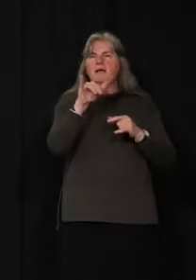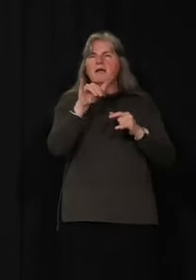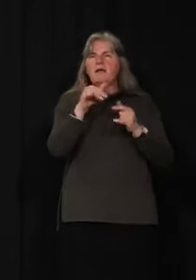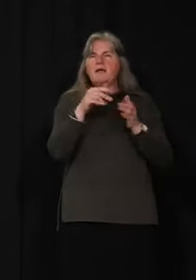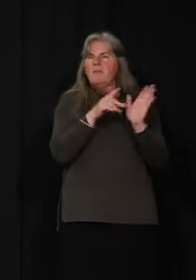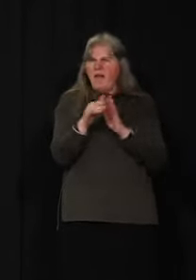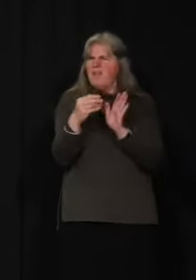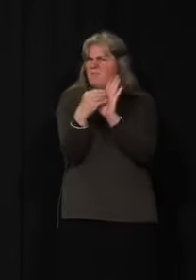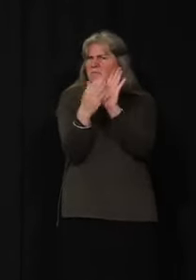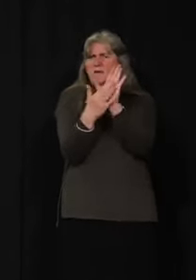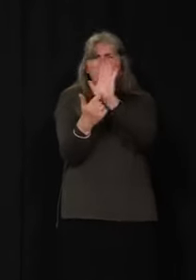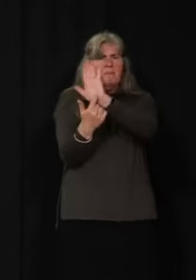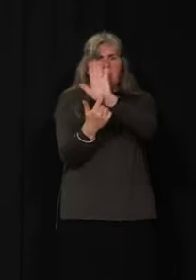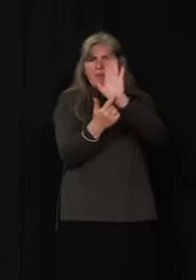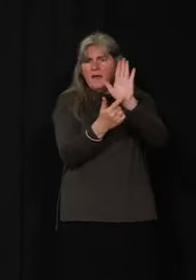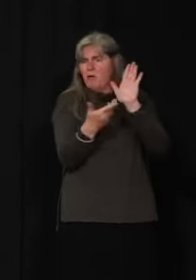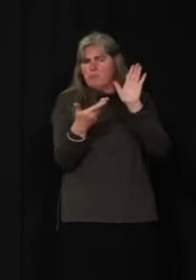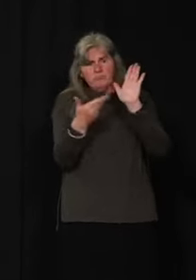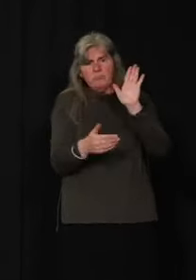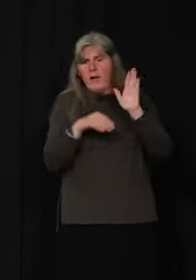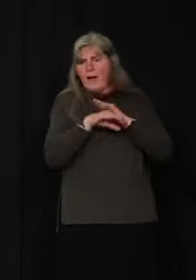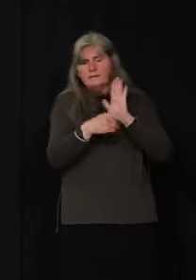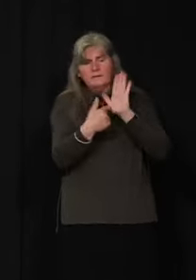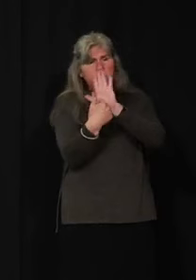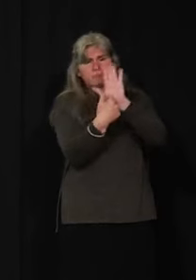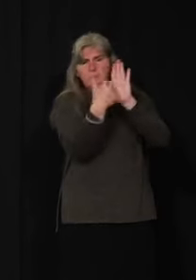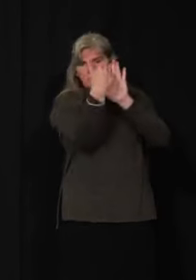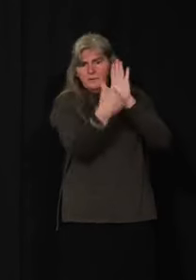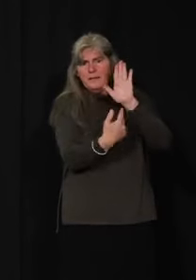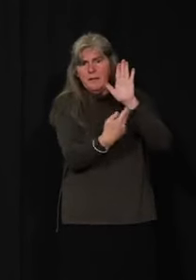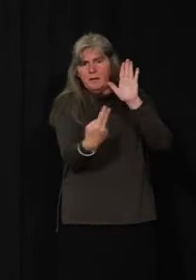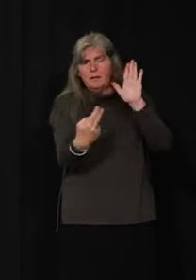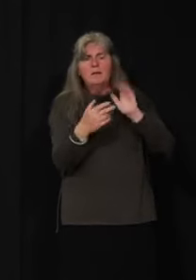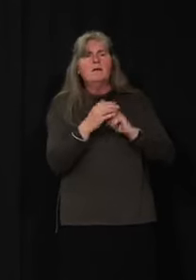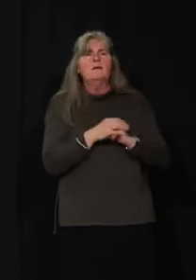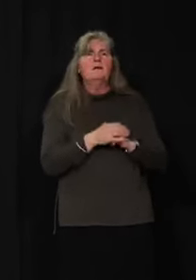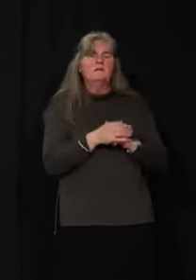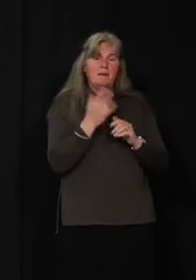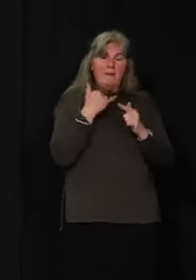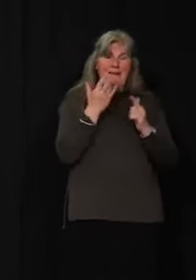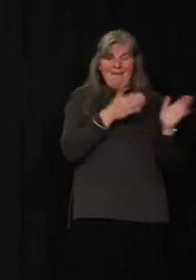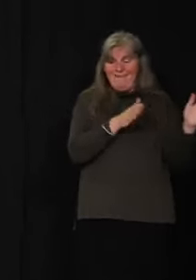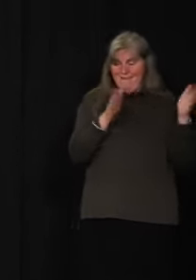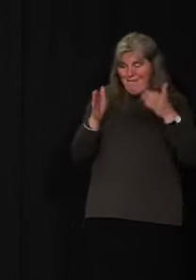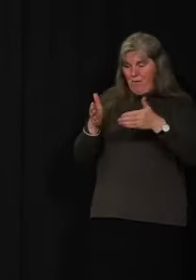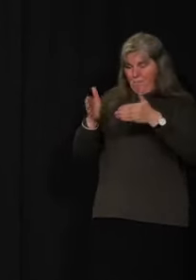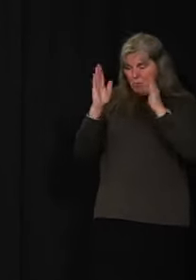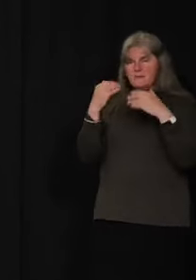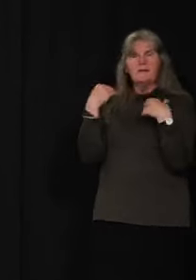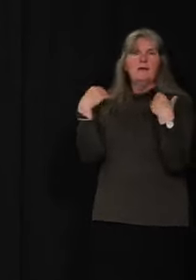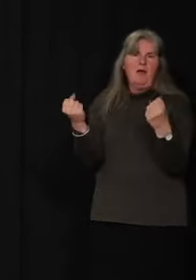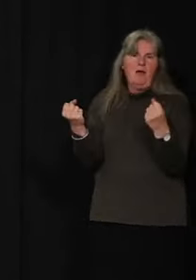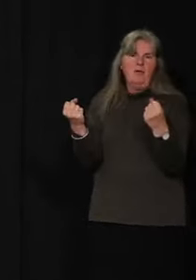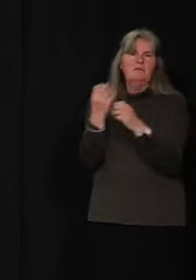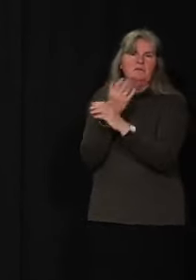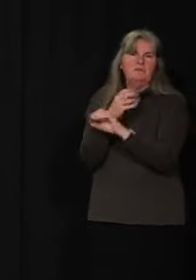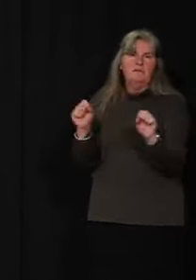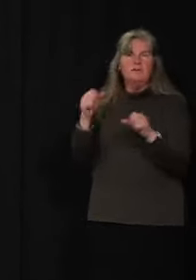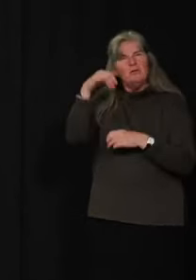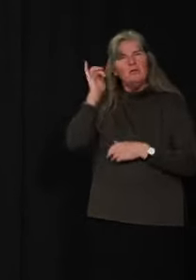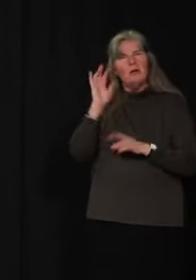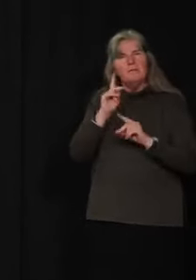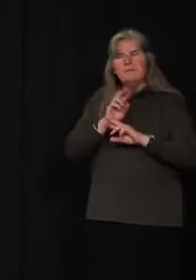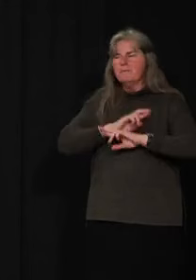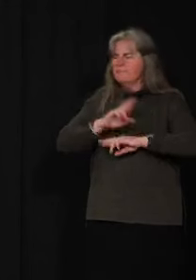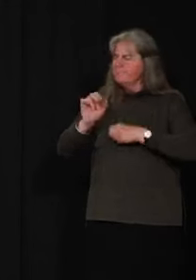And we continue to remain focused right now on the health and the safety of Yukoners and supporting them